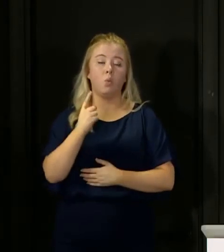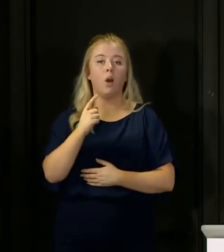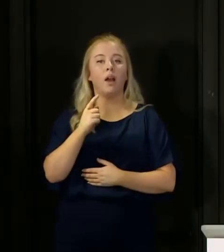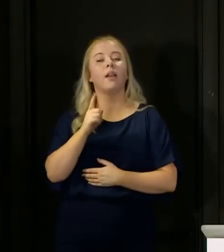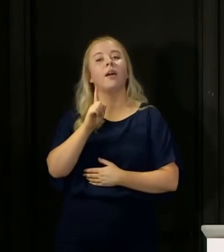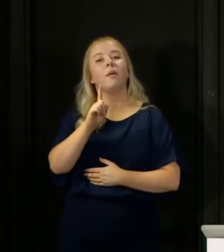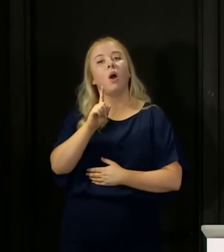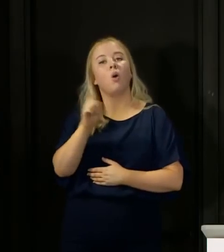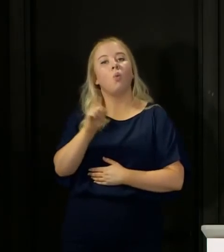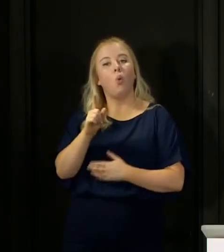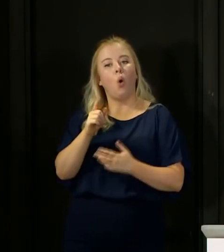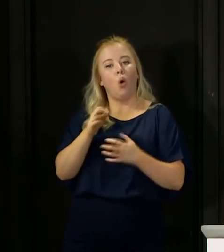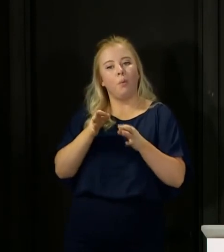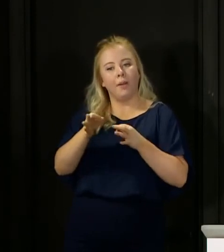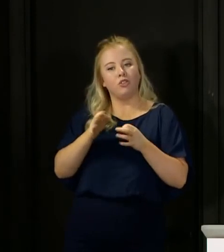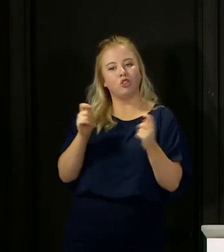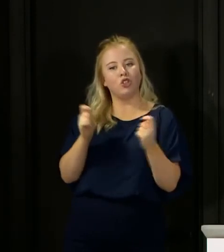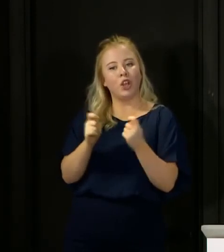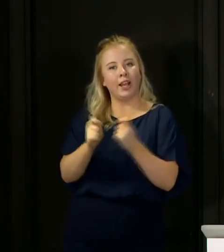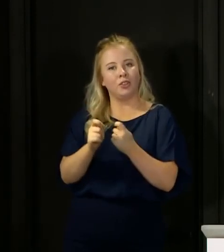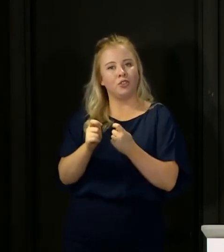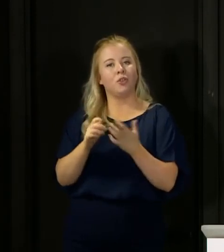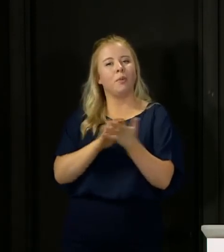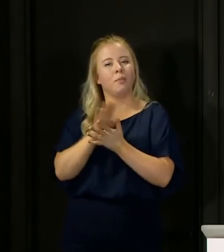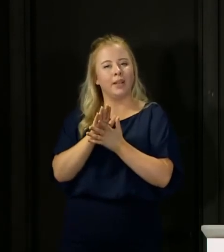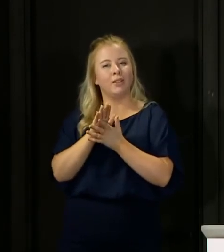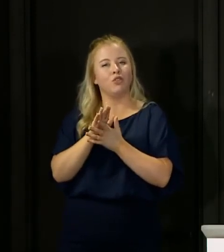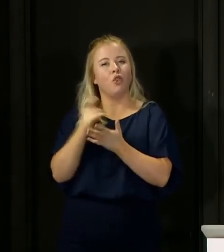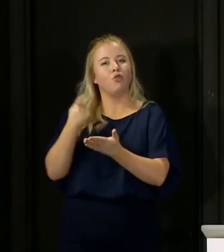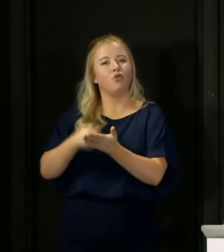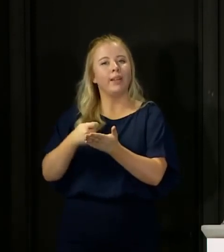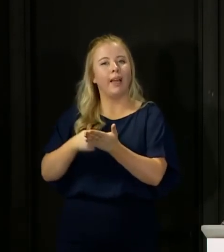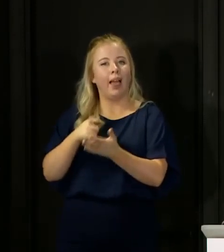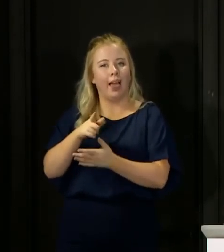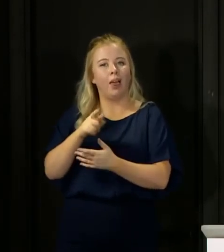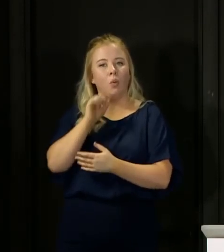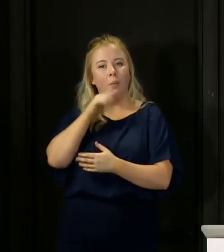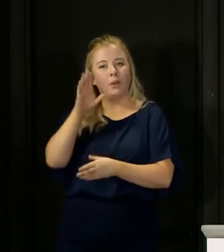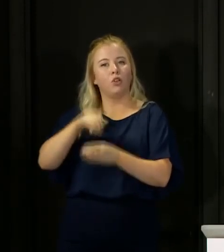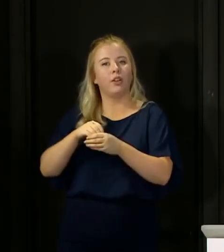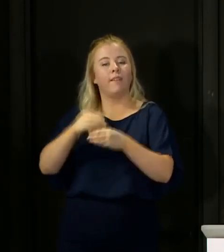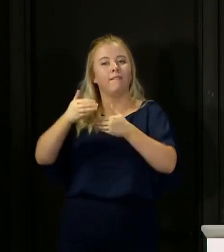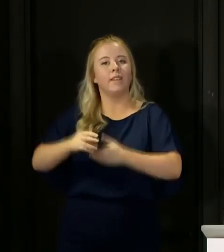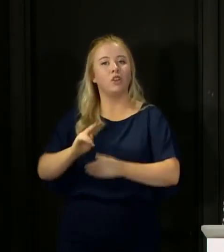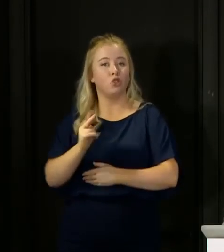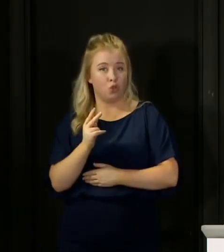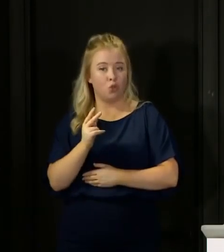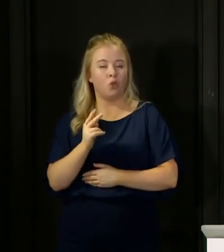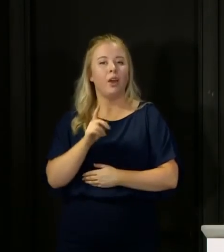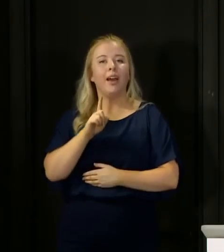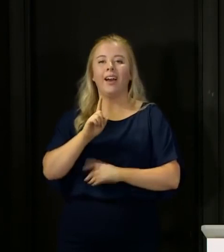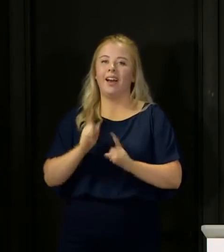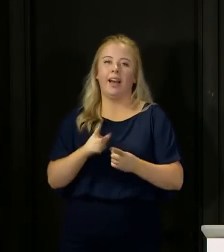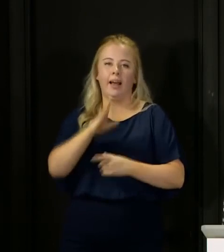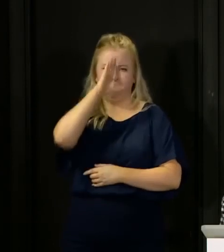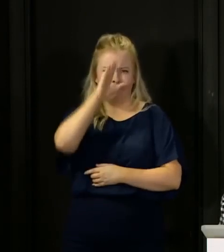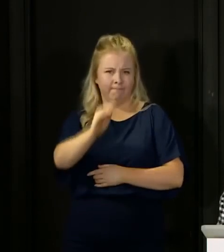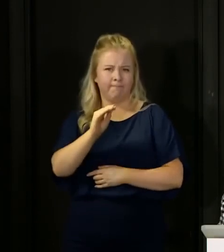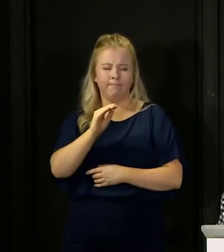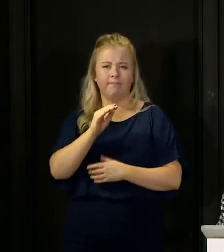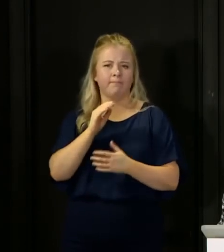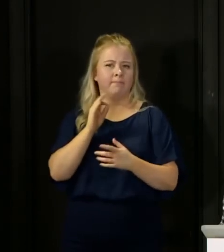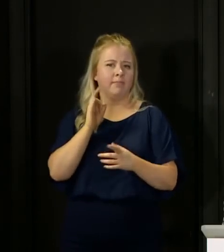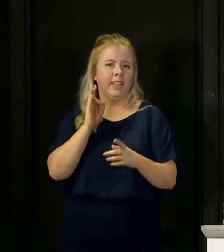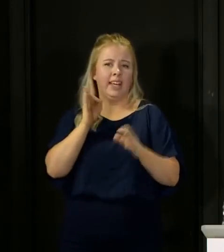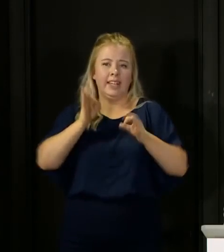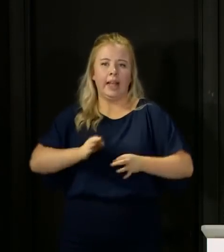to ease? As you say, retail, other than outdoor retail, would be in phase two. Now, I can't tell you right now exactly when